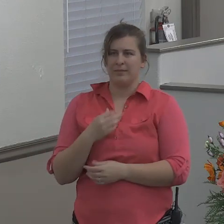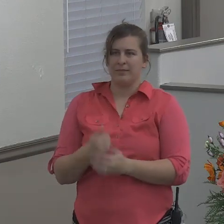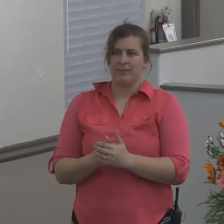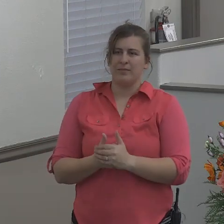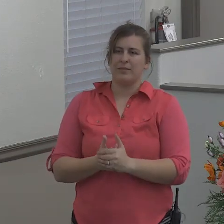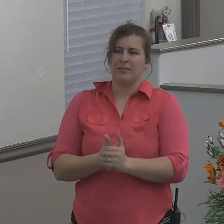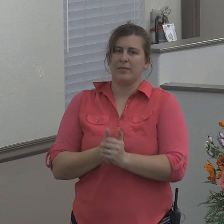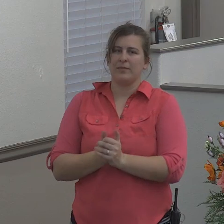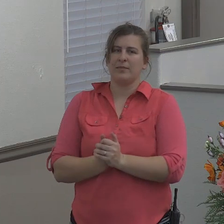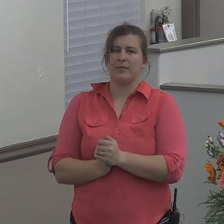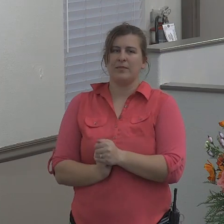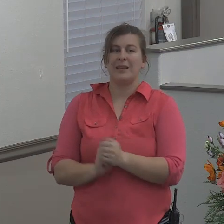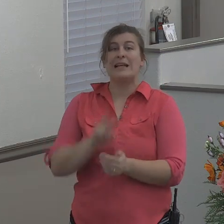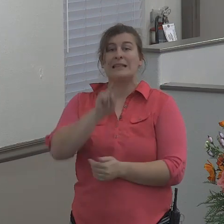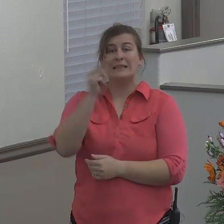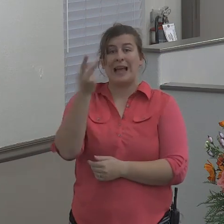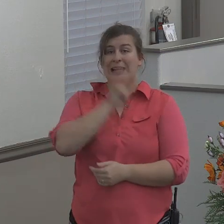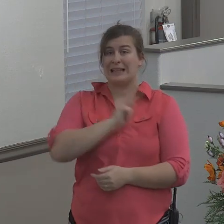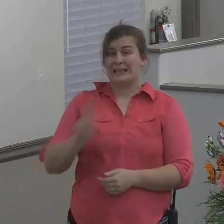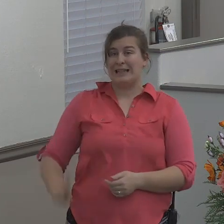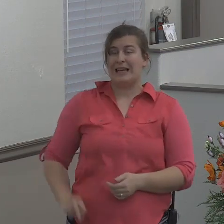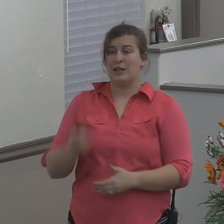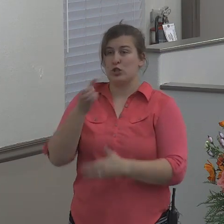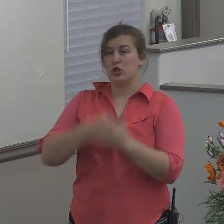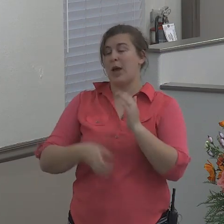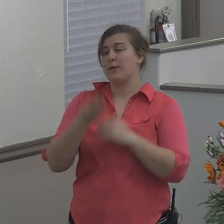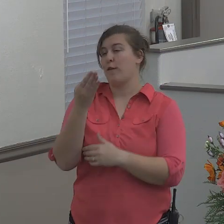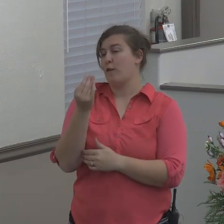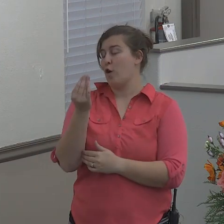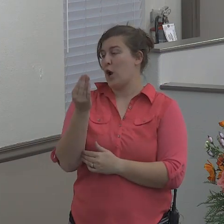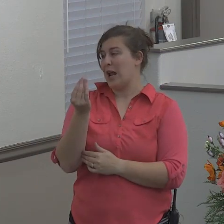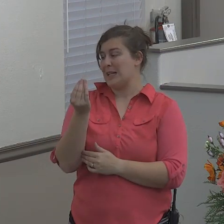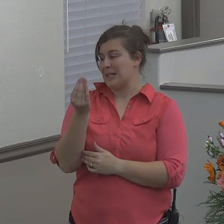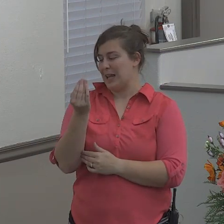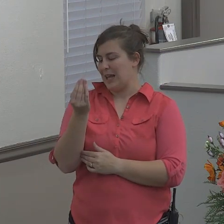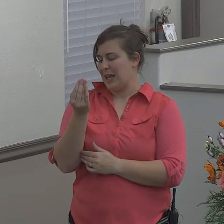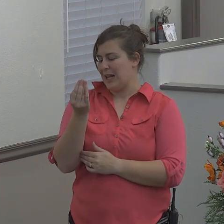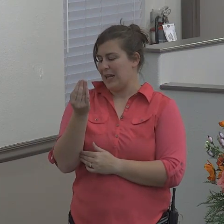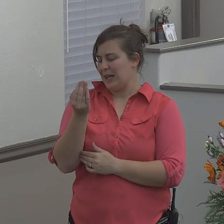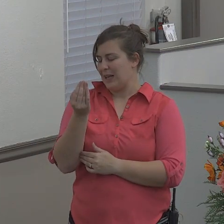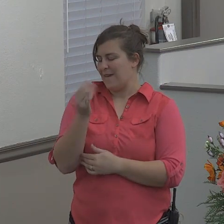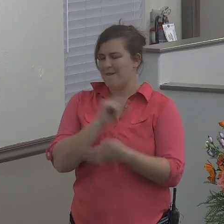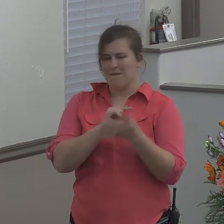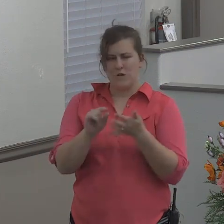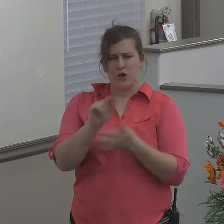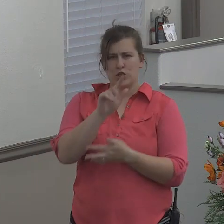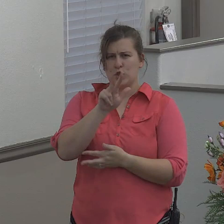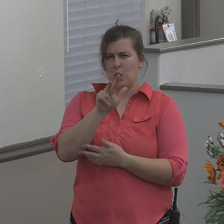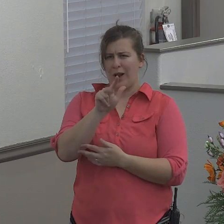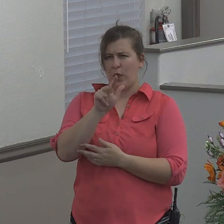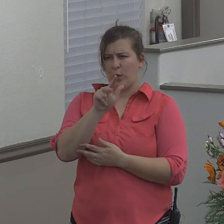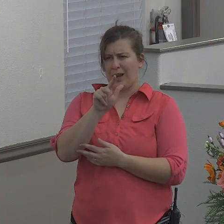In 2 Kings chapter 14, starting in verse 23,